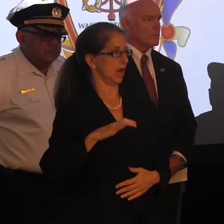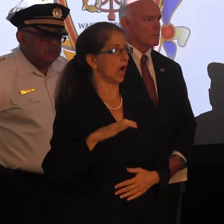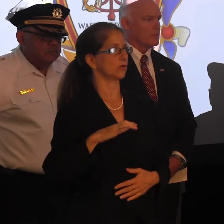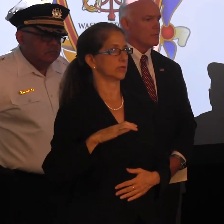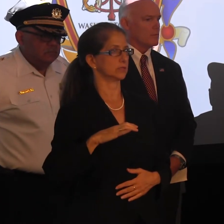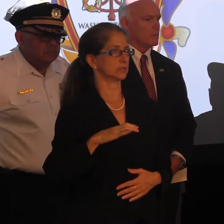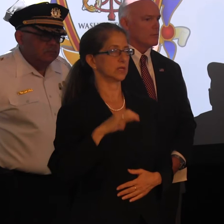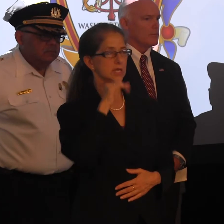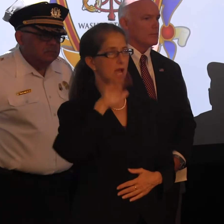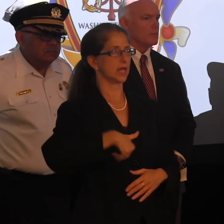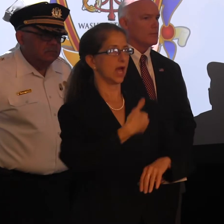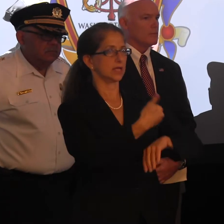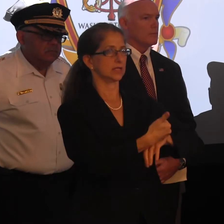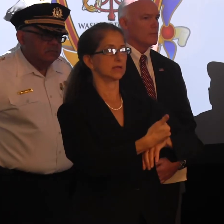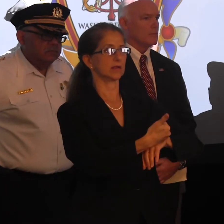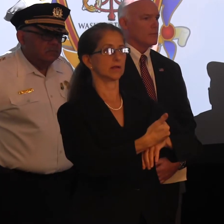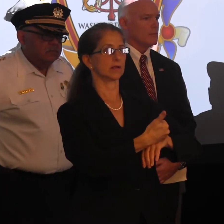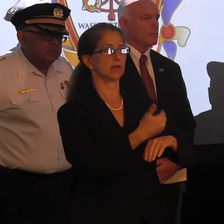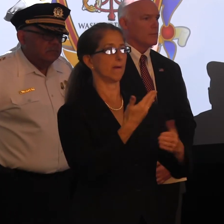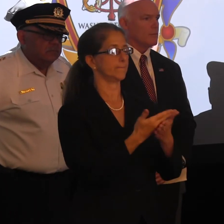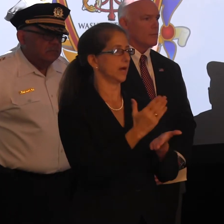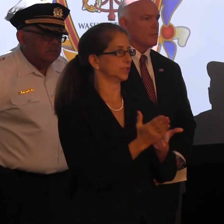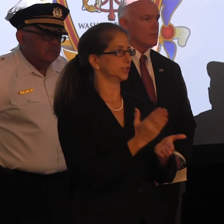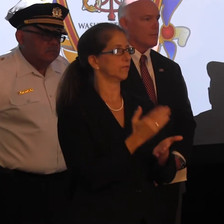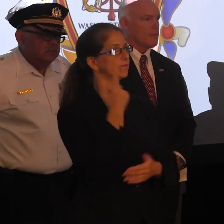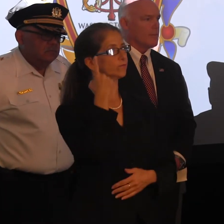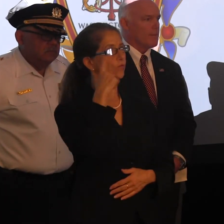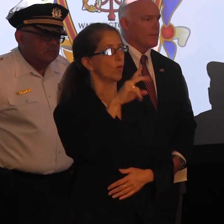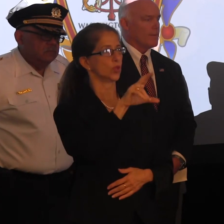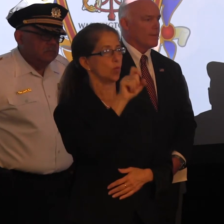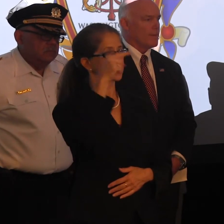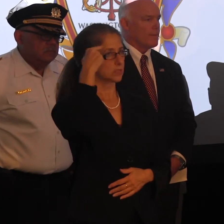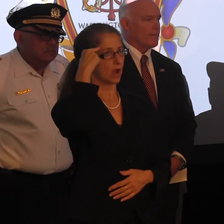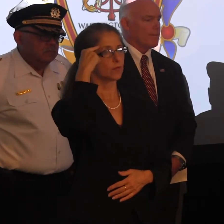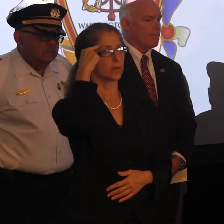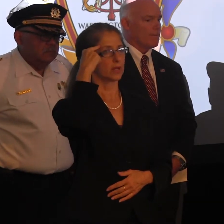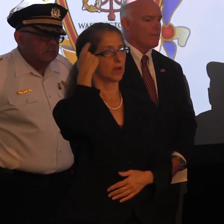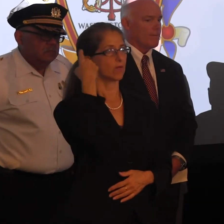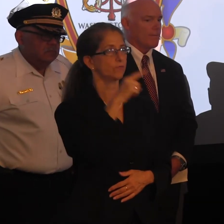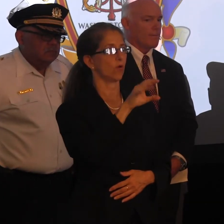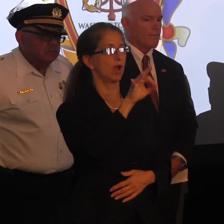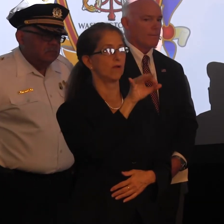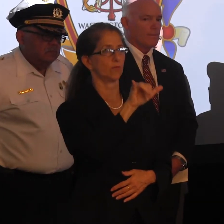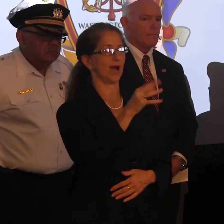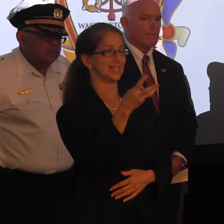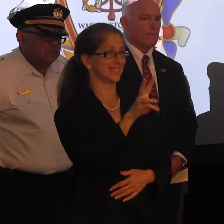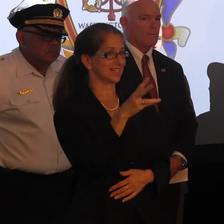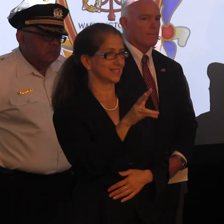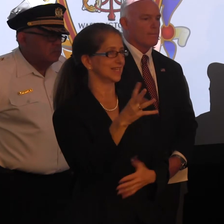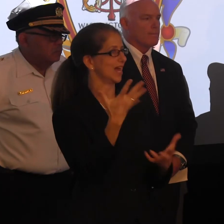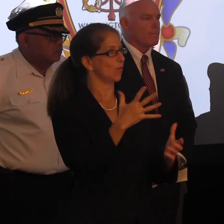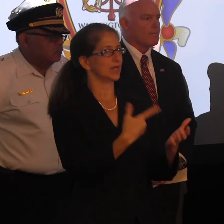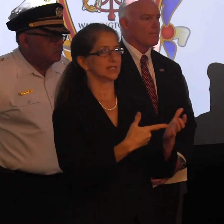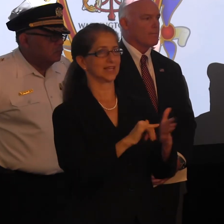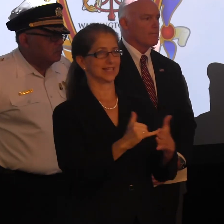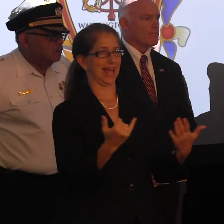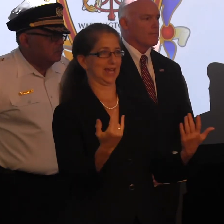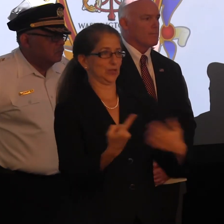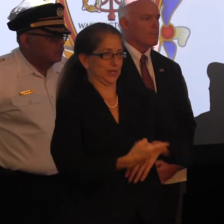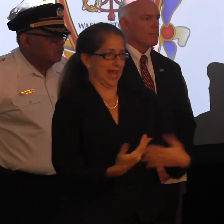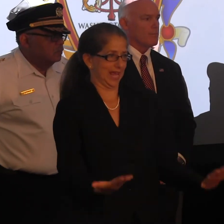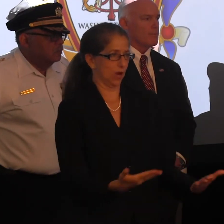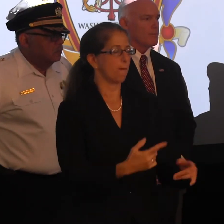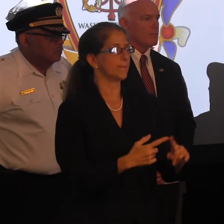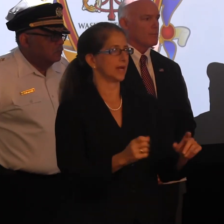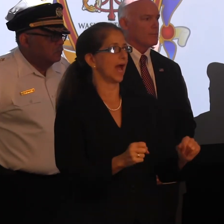enact a budget for the U.S. government for FY16. I don't want to get into that in this event, but